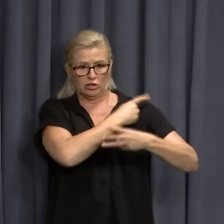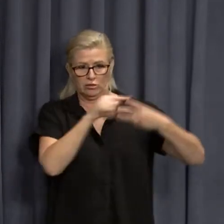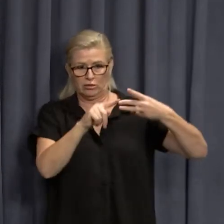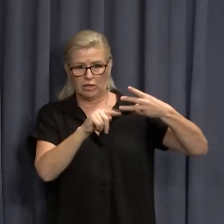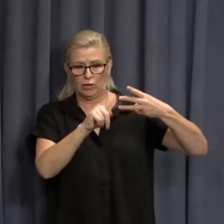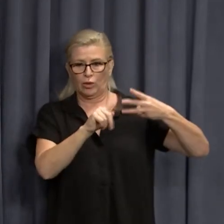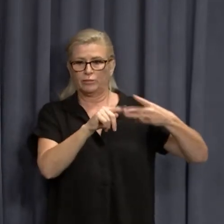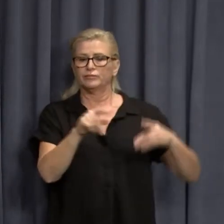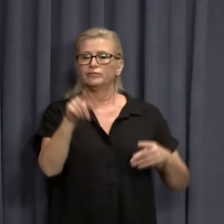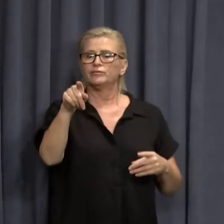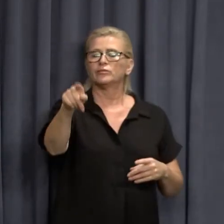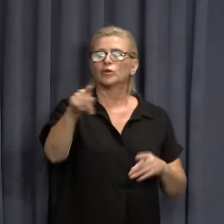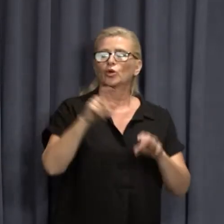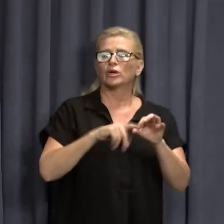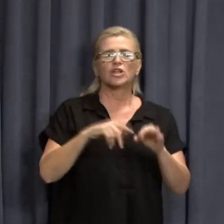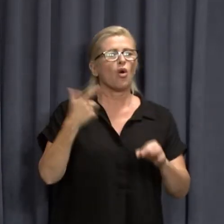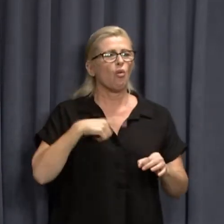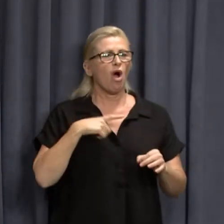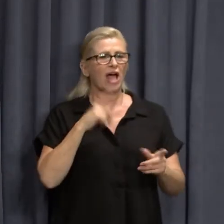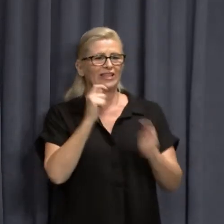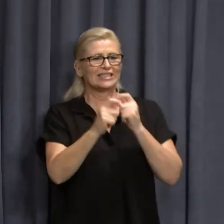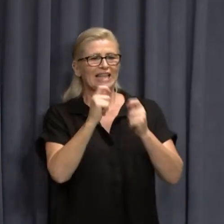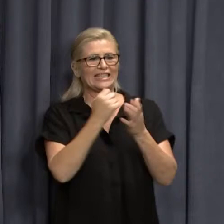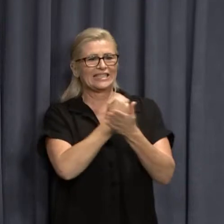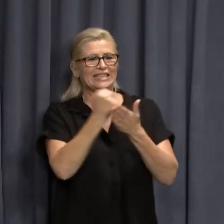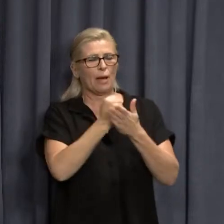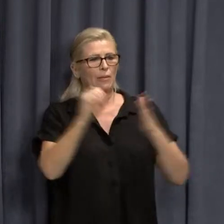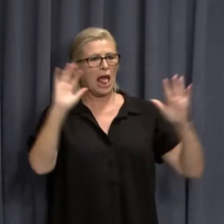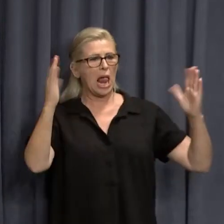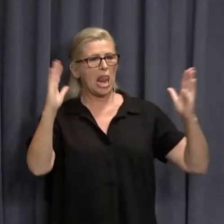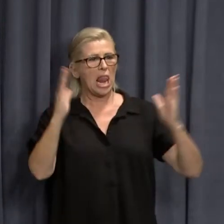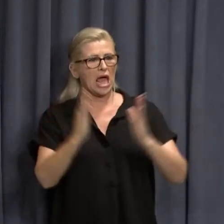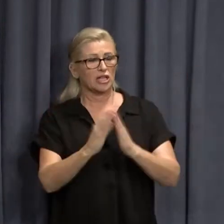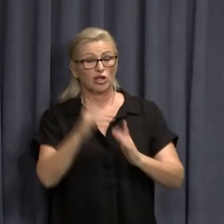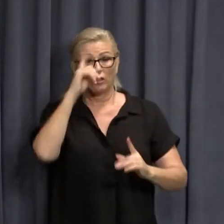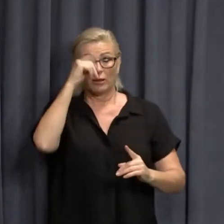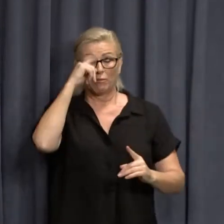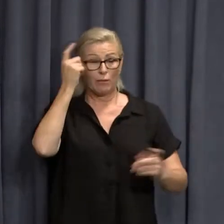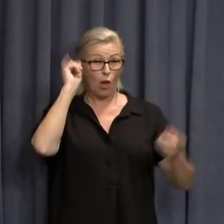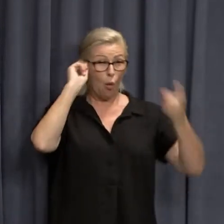testing numbers are dropping off? Do you think the sense of urgency has gone?